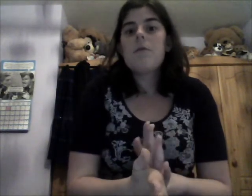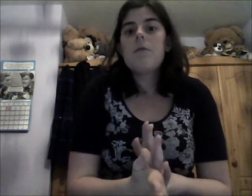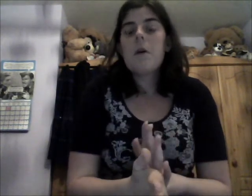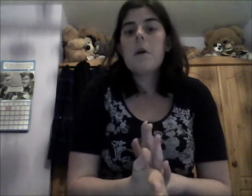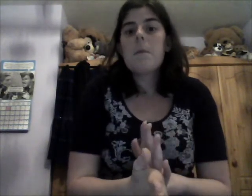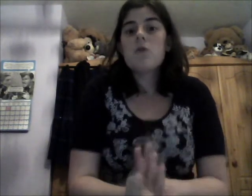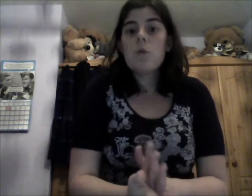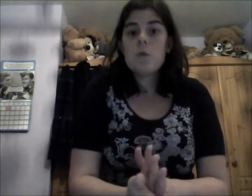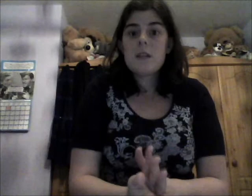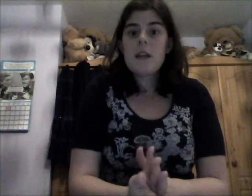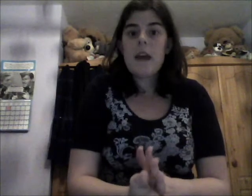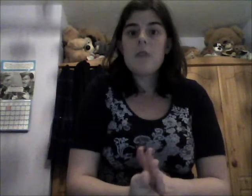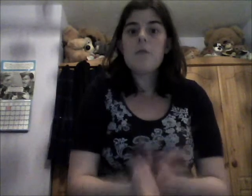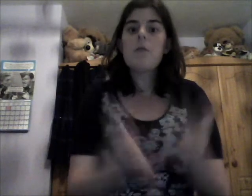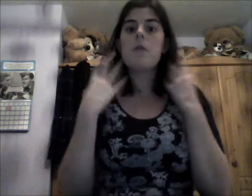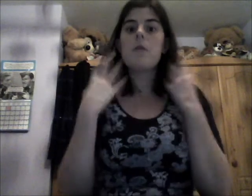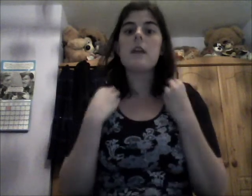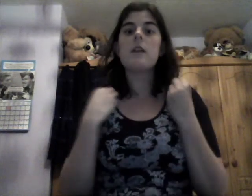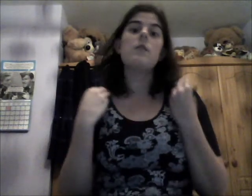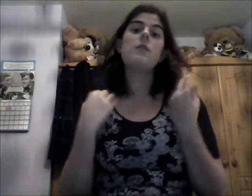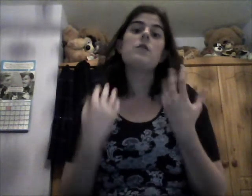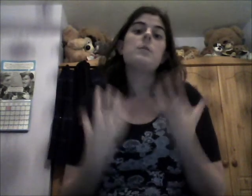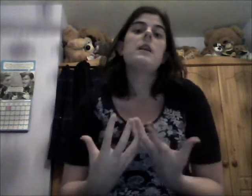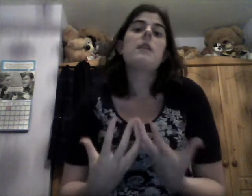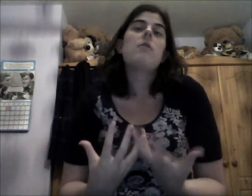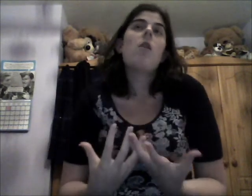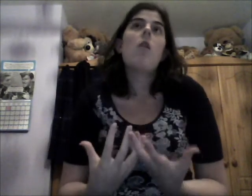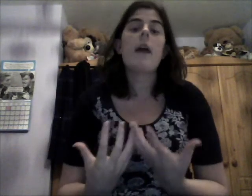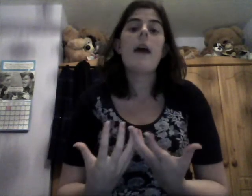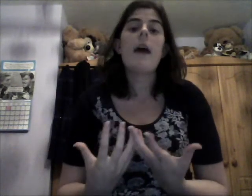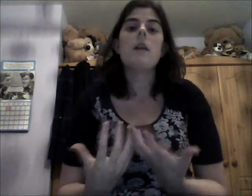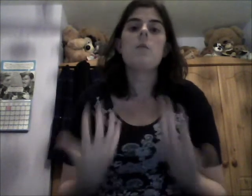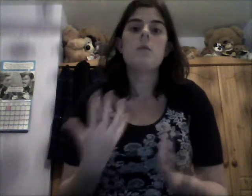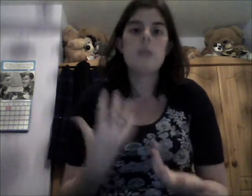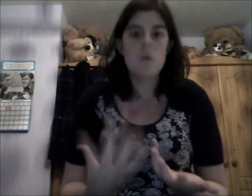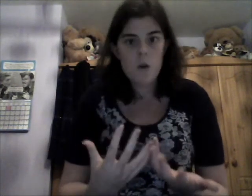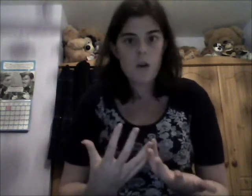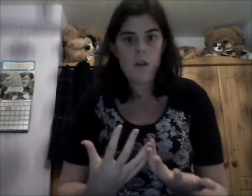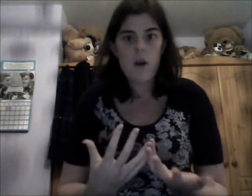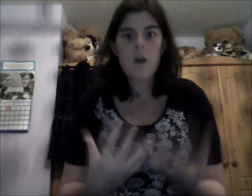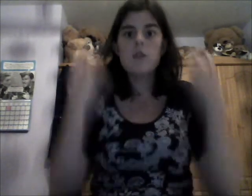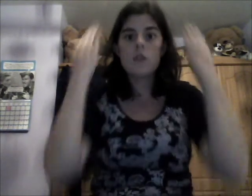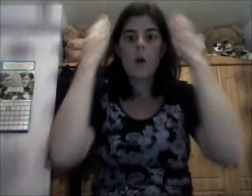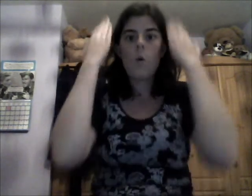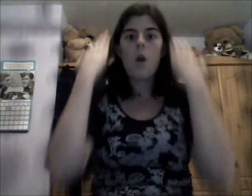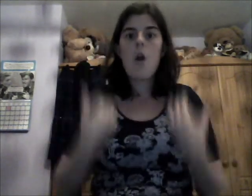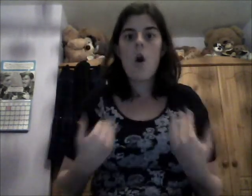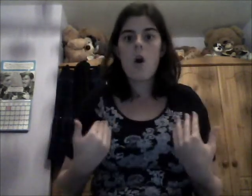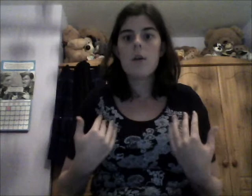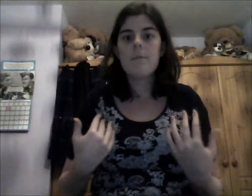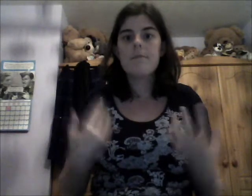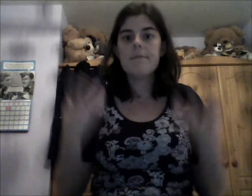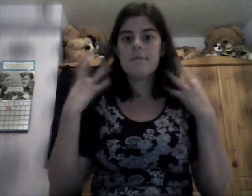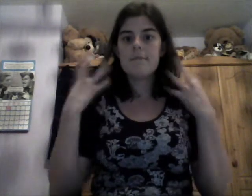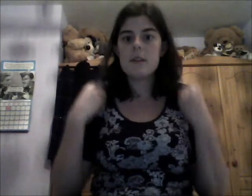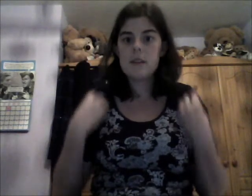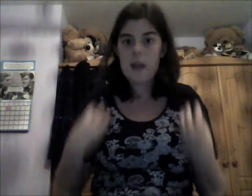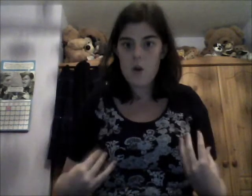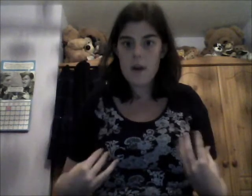Also, short hair, if you just want to say they've got long hair, you don't want to say what colour they are, just want to say long hair